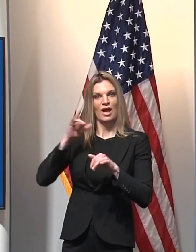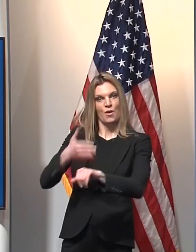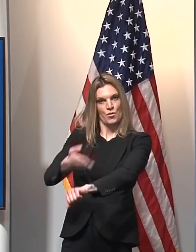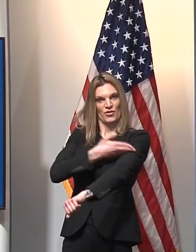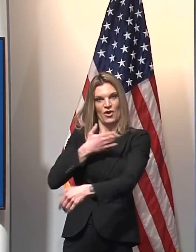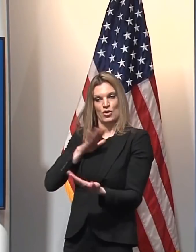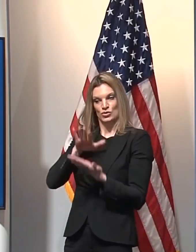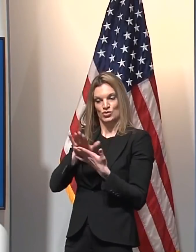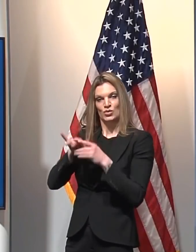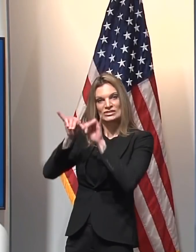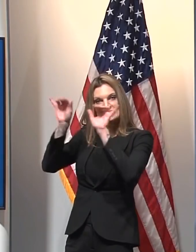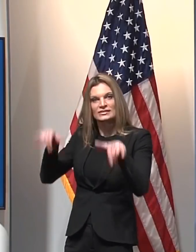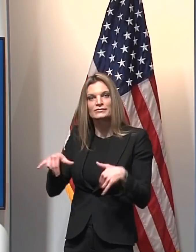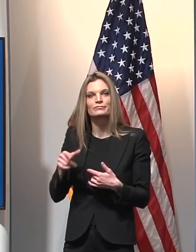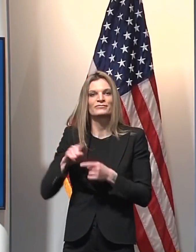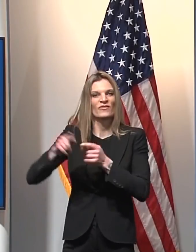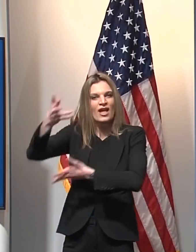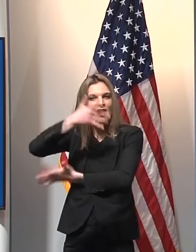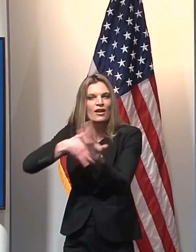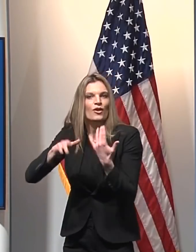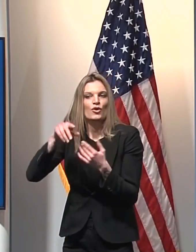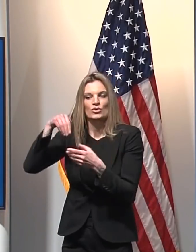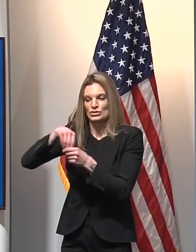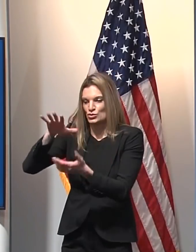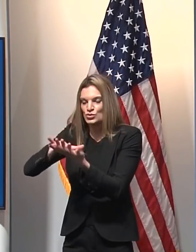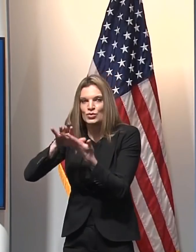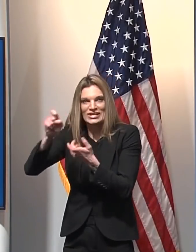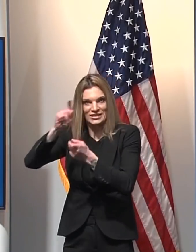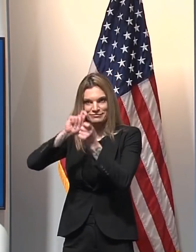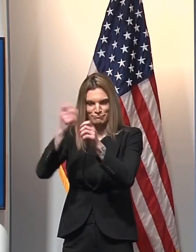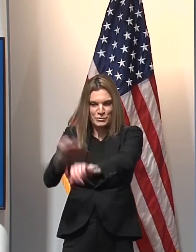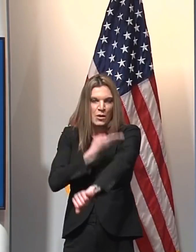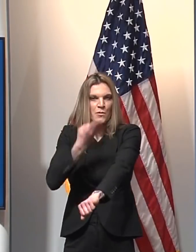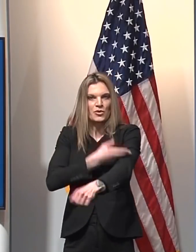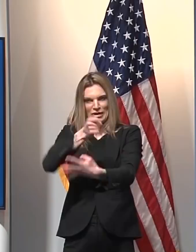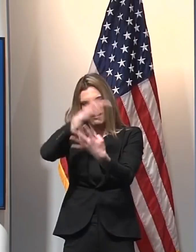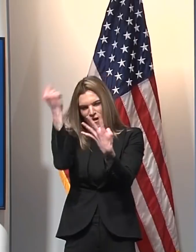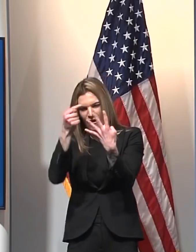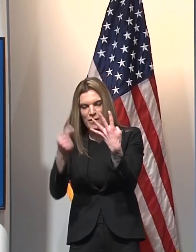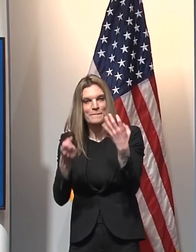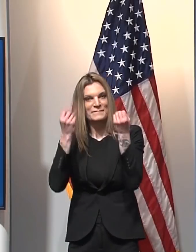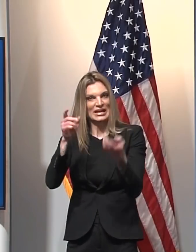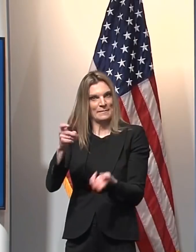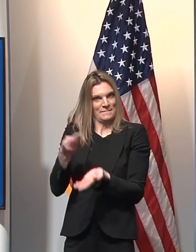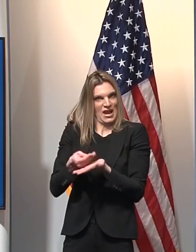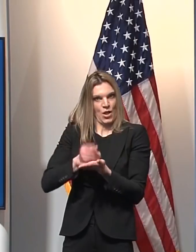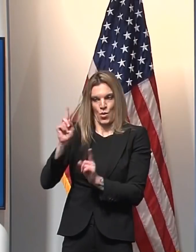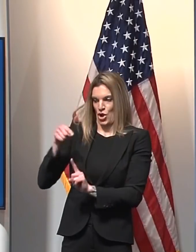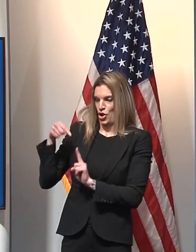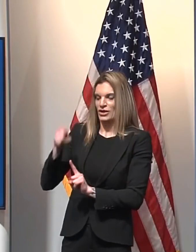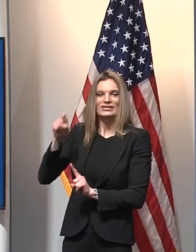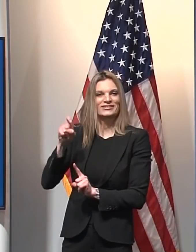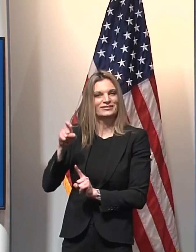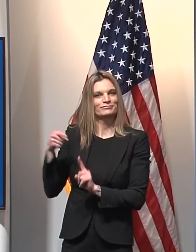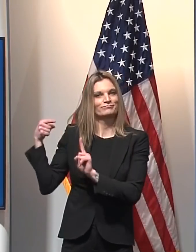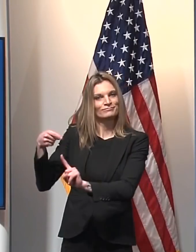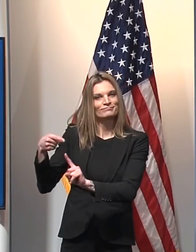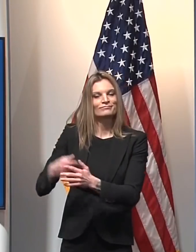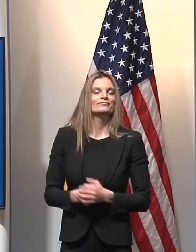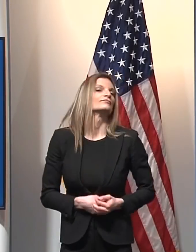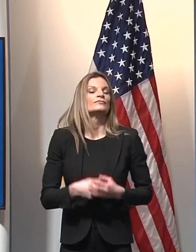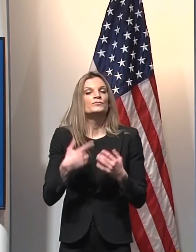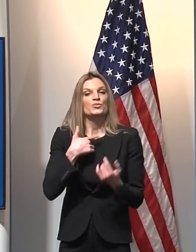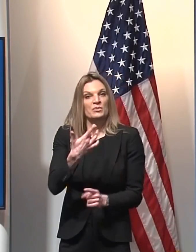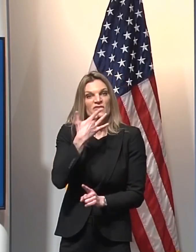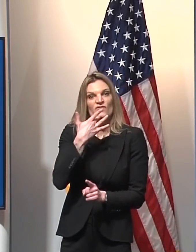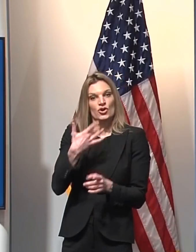for air quality to name a few. Our students are counting on leaders to partner to beat COVID-19 so that our focus can shift to